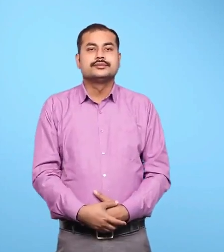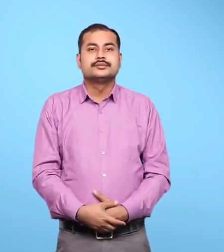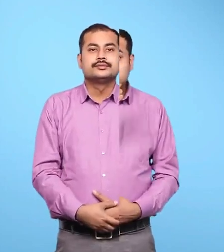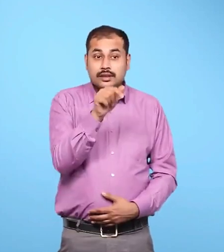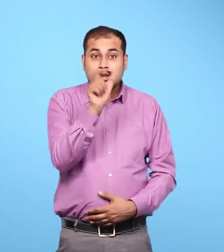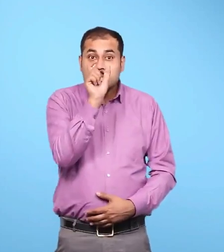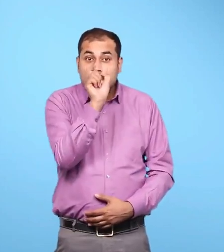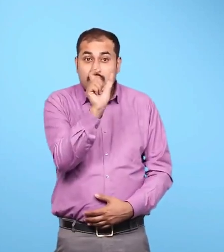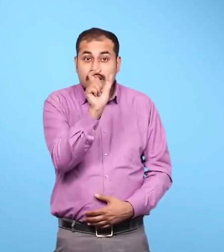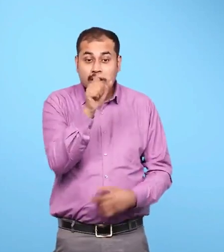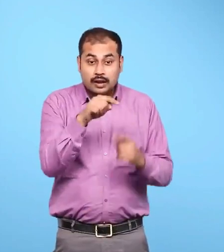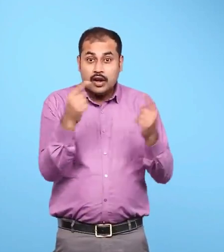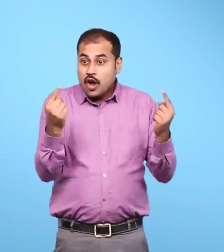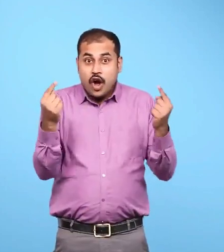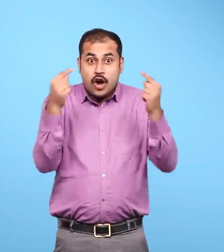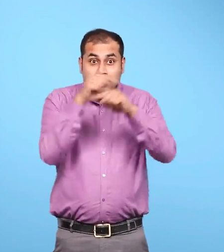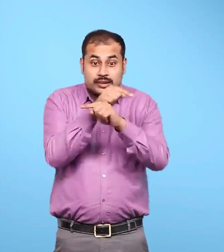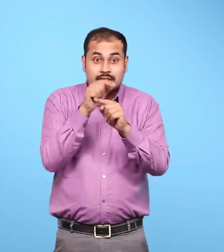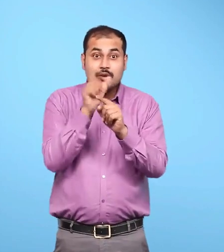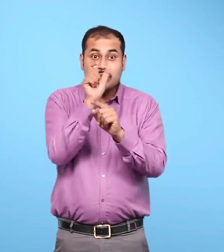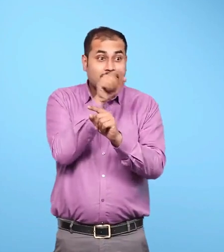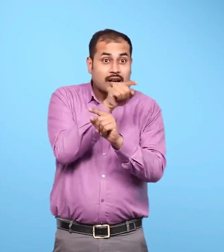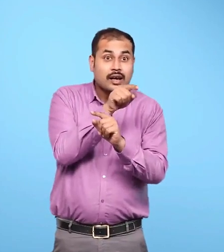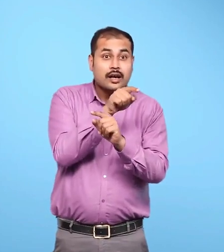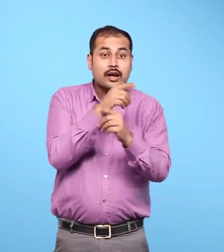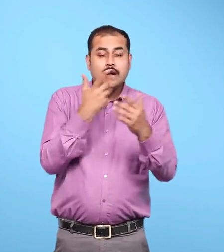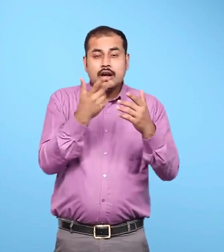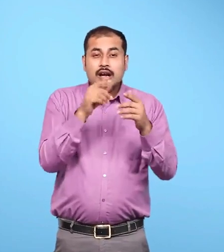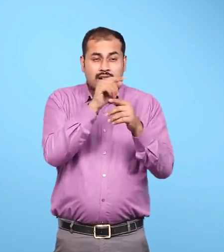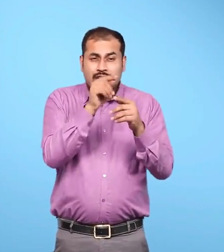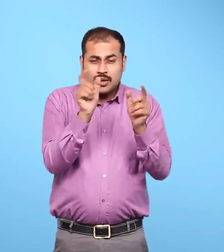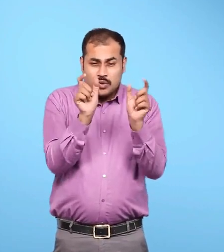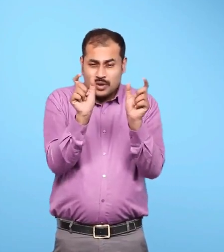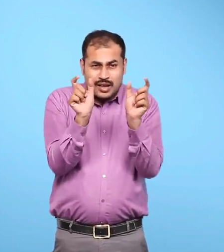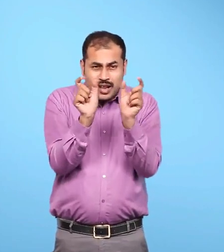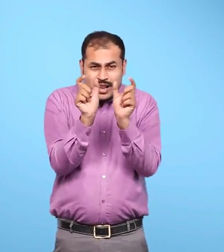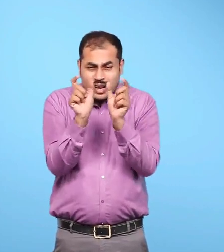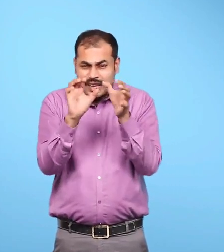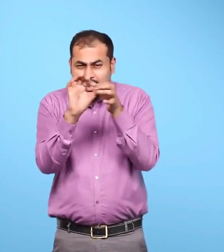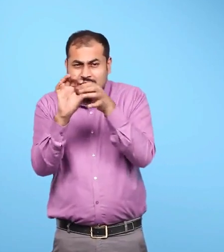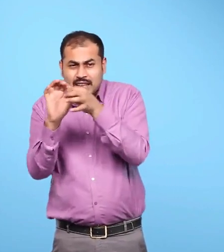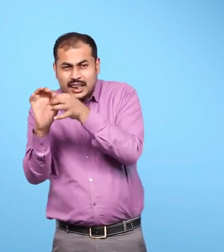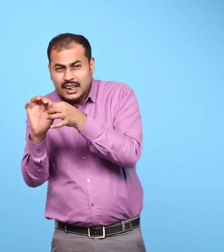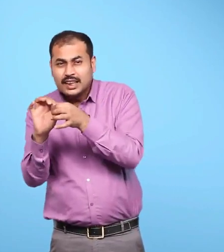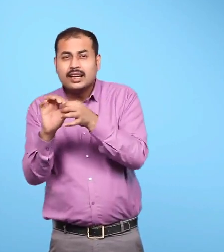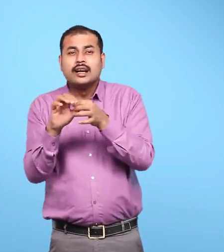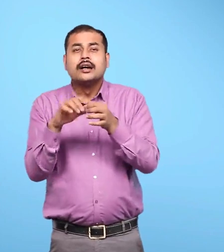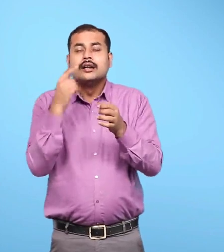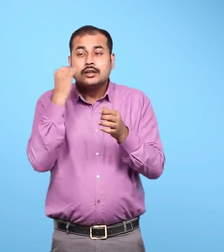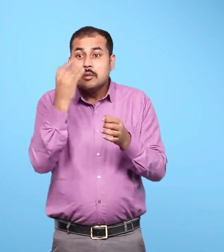Find out words which are opposites or are closest to being the opposites of the words given below.